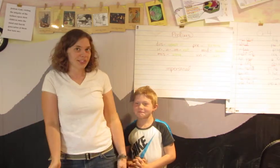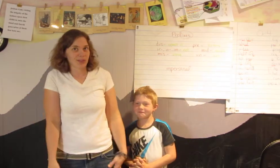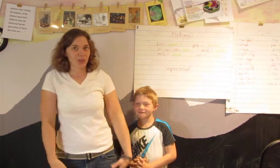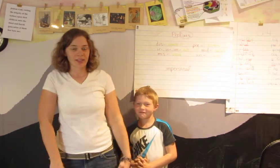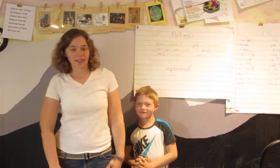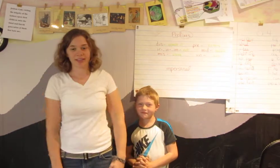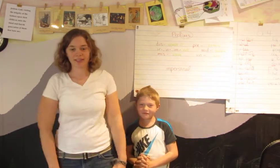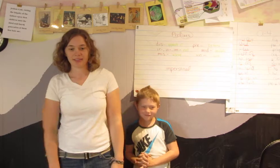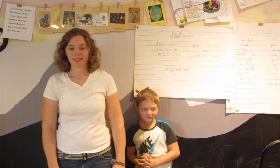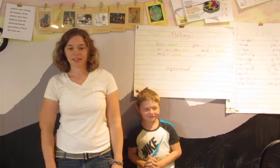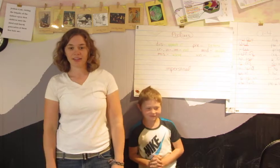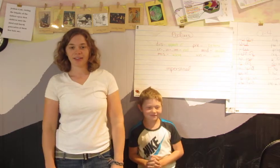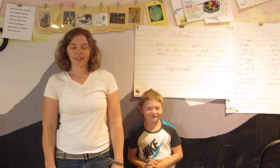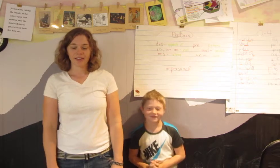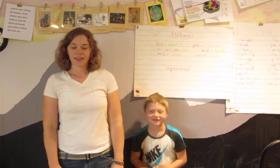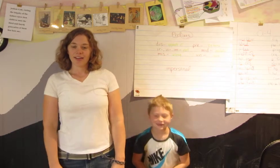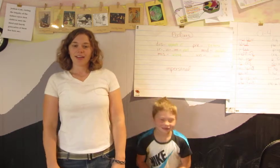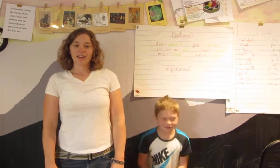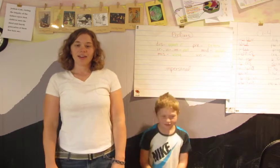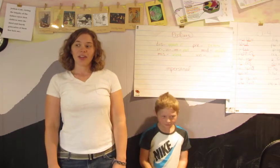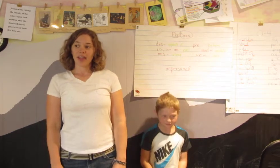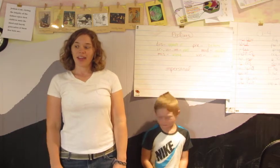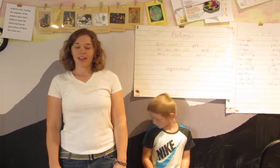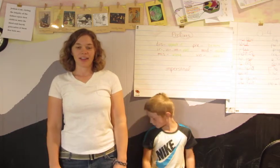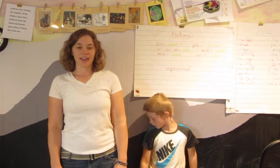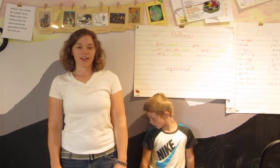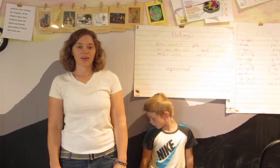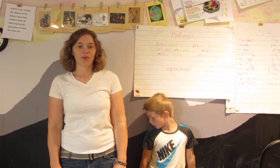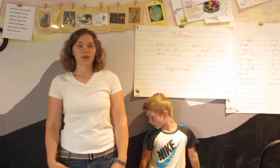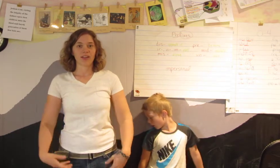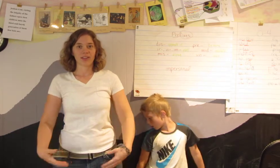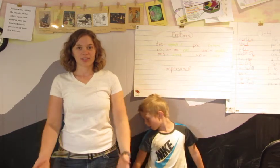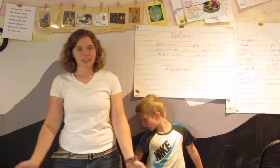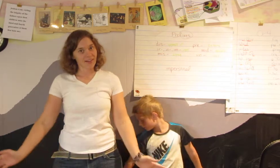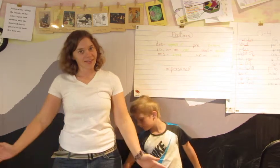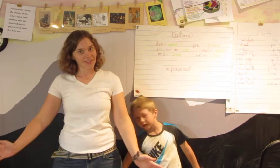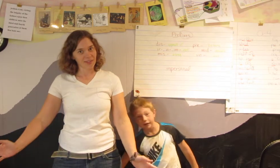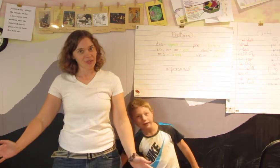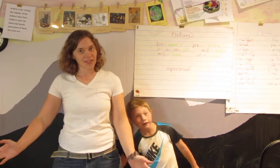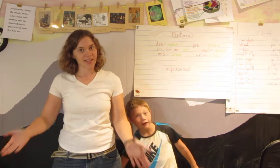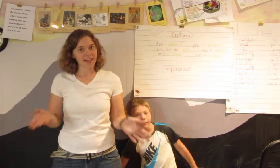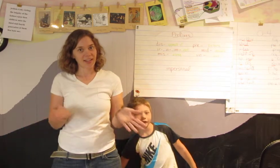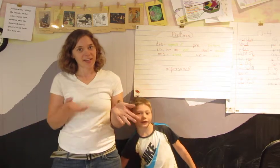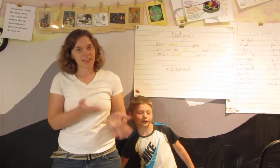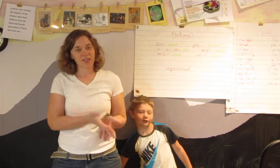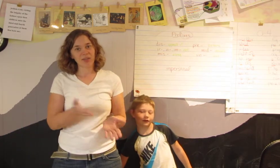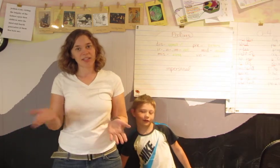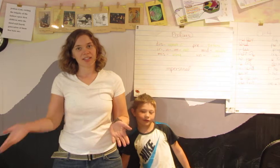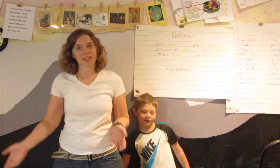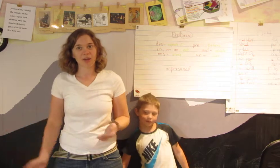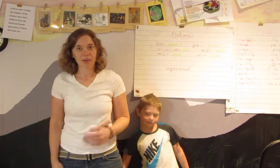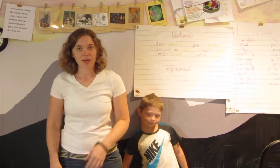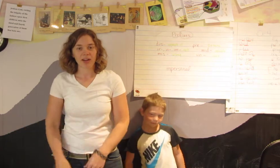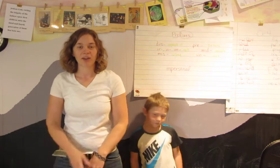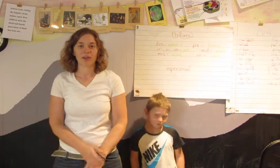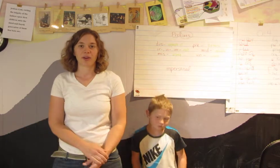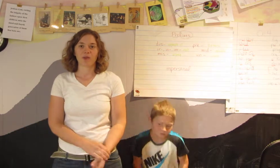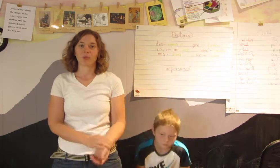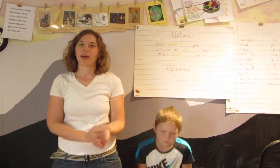sounds wiggly okay here's the song it goes with it the tune is grandma got ran over by